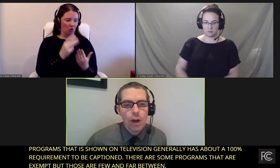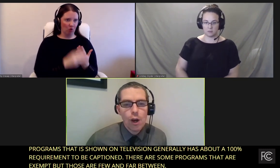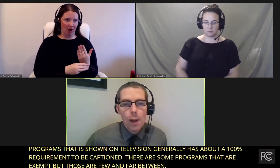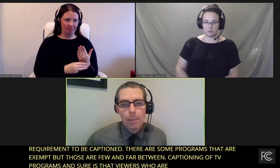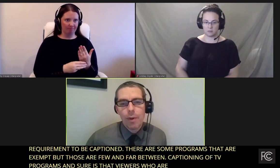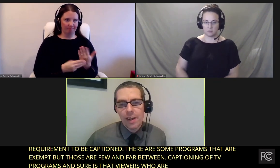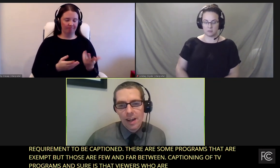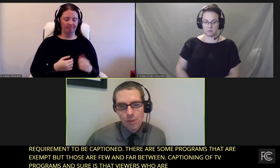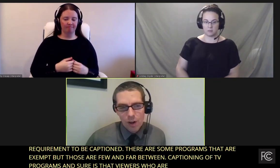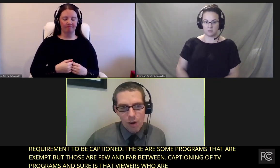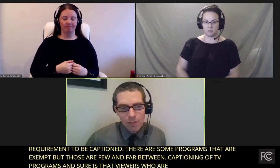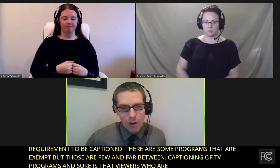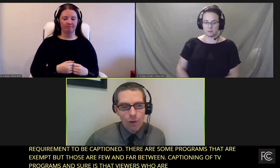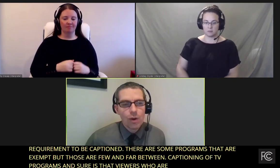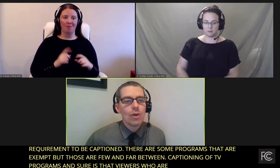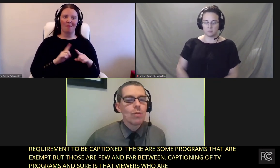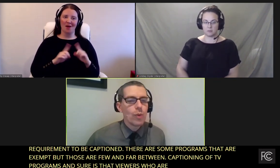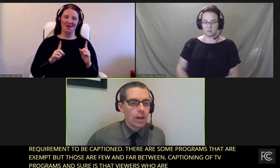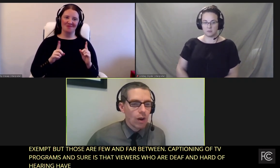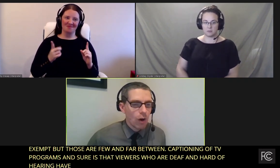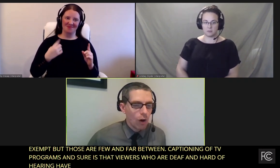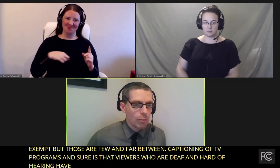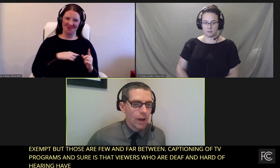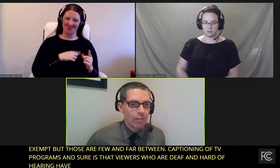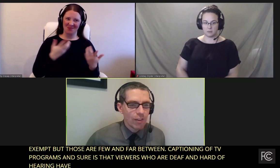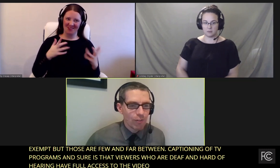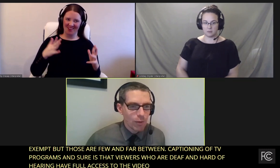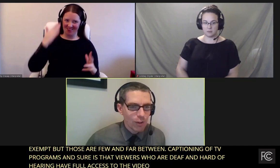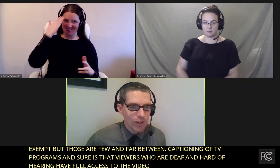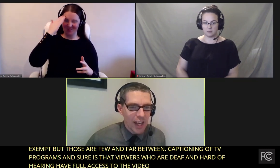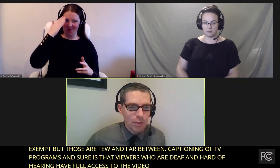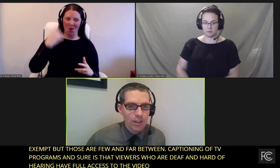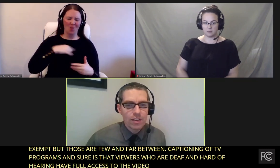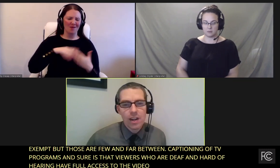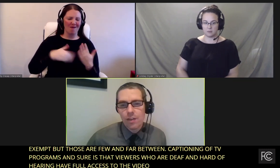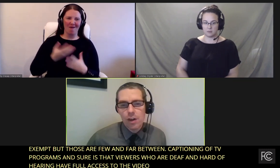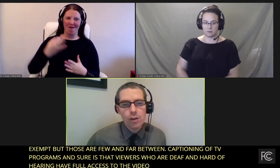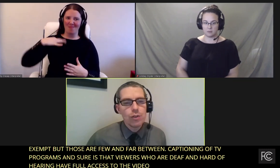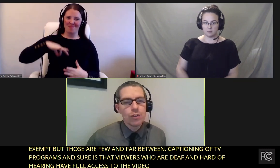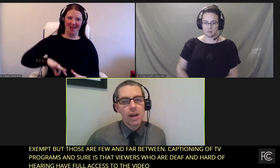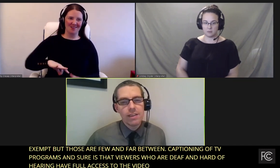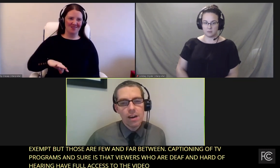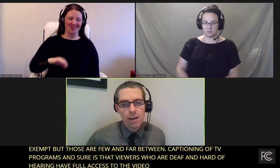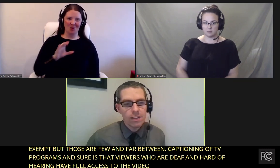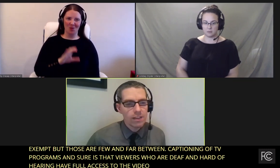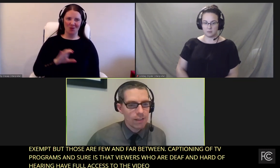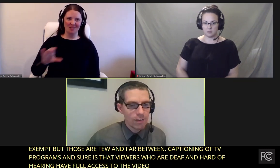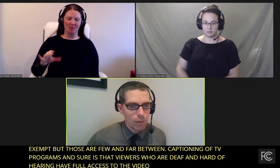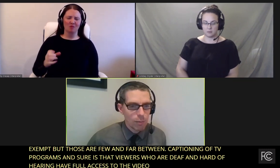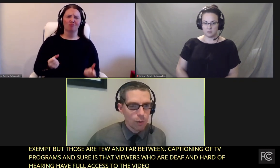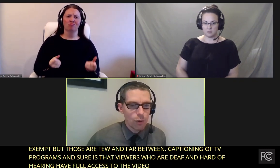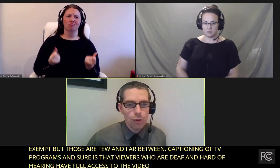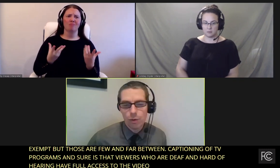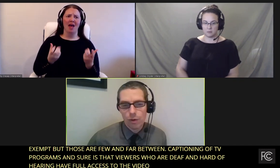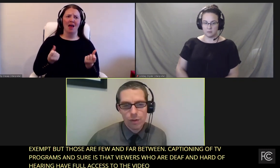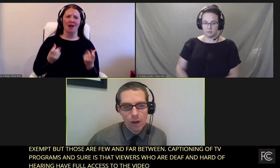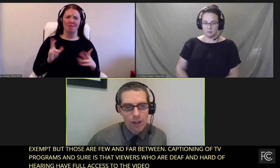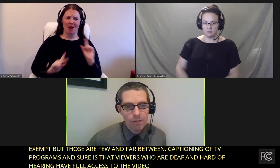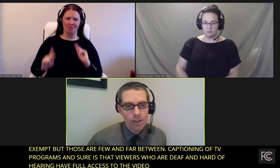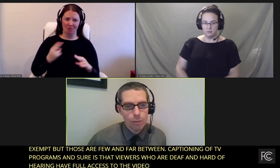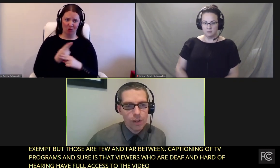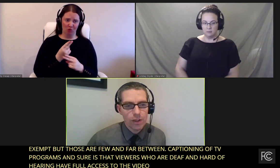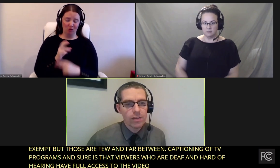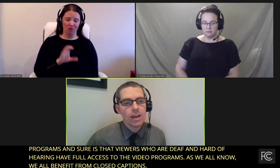what's being shown. But, as we all know, we all benefit from closed captions. They're used by tons and tons of people who